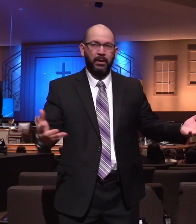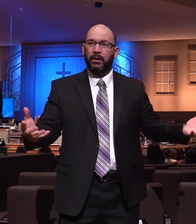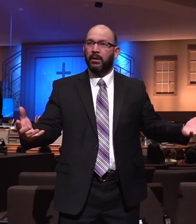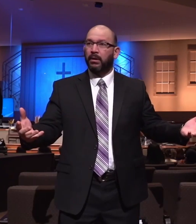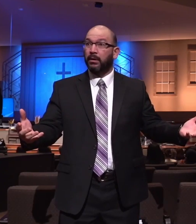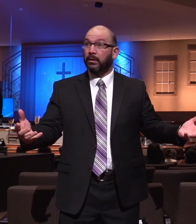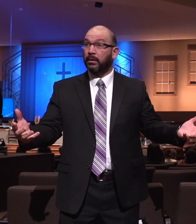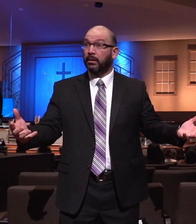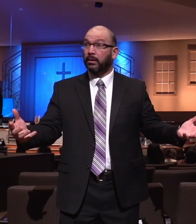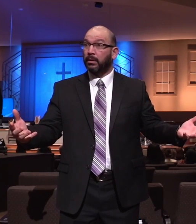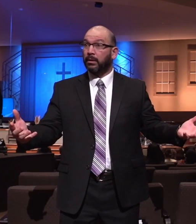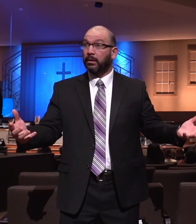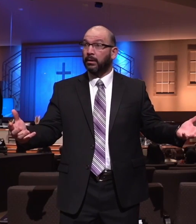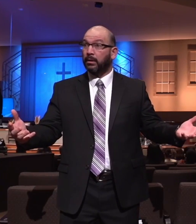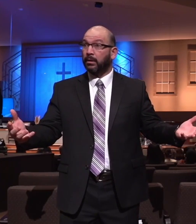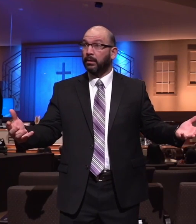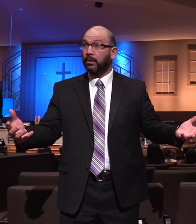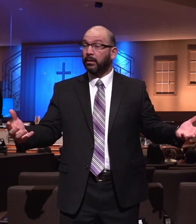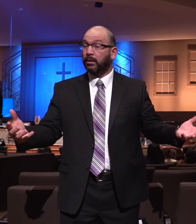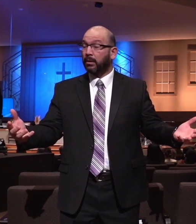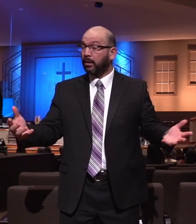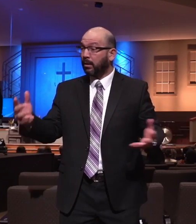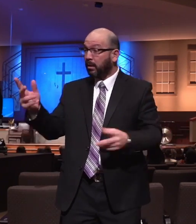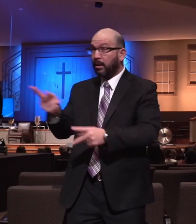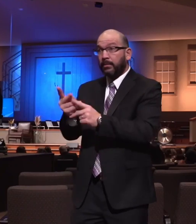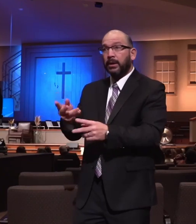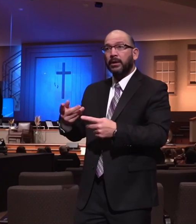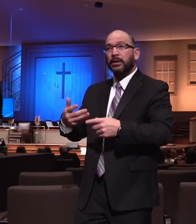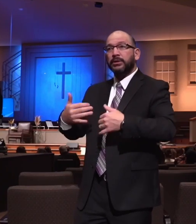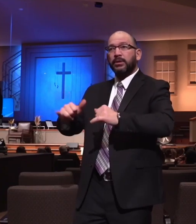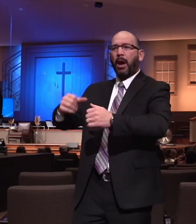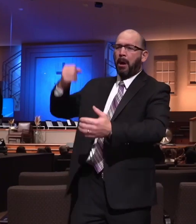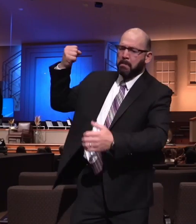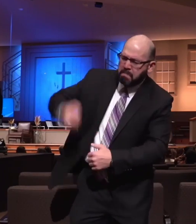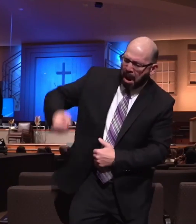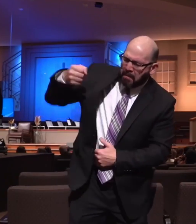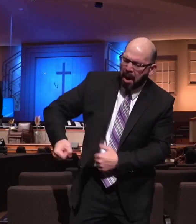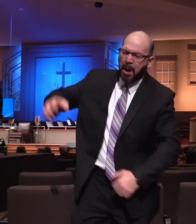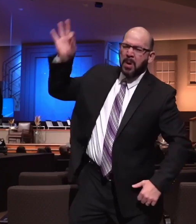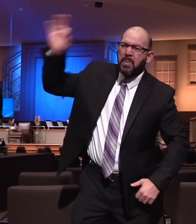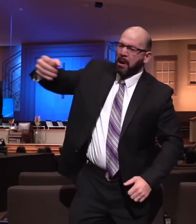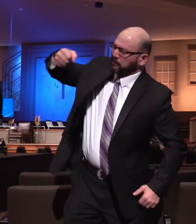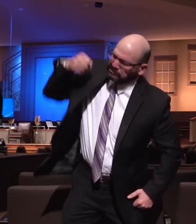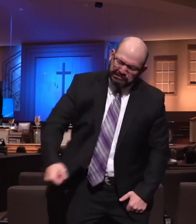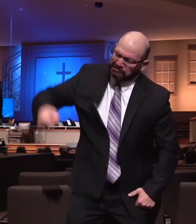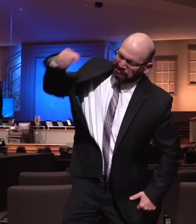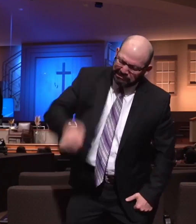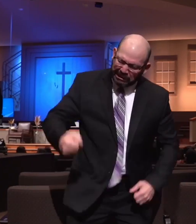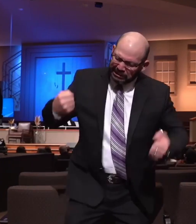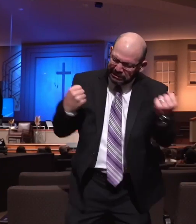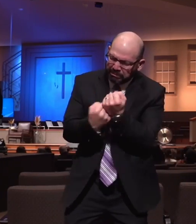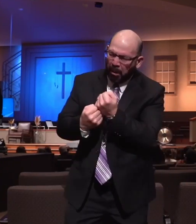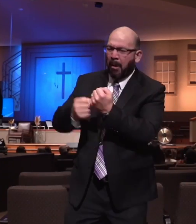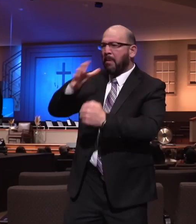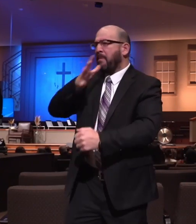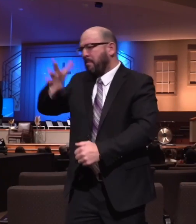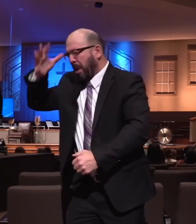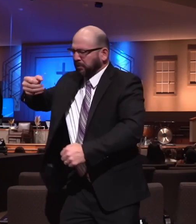there. Pastor Chappell still bangs on the pulpit and tells us that we ought to support the other parents and support the church. And